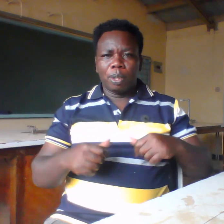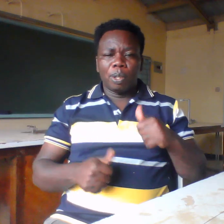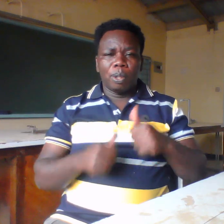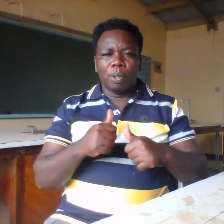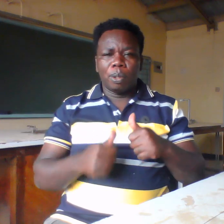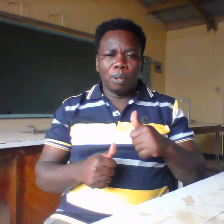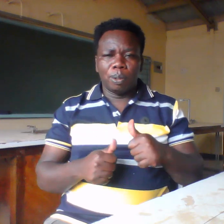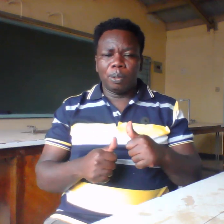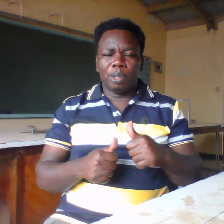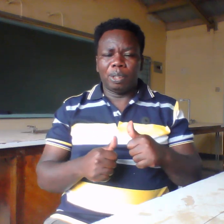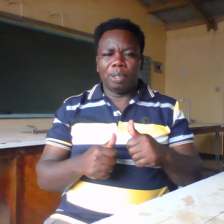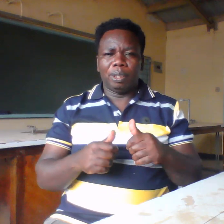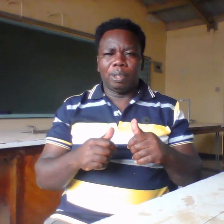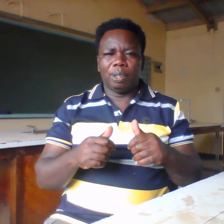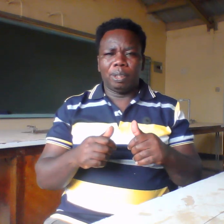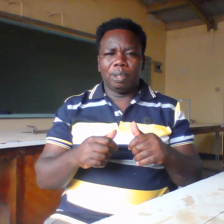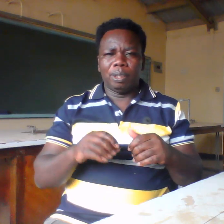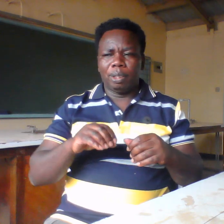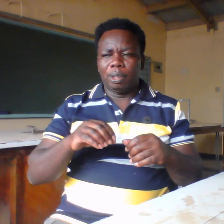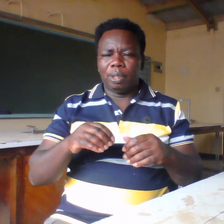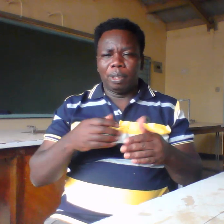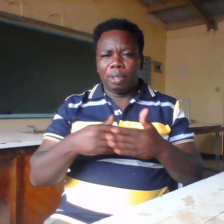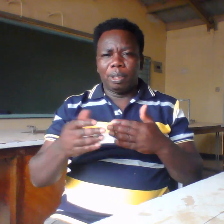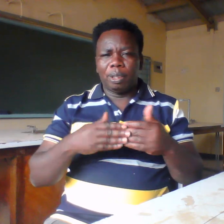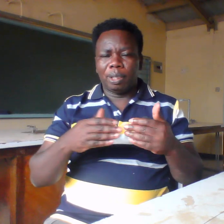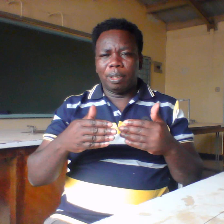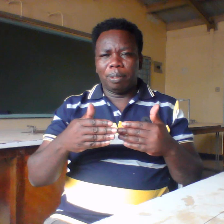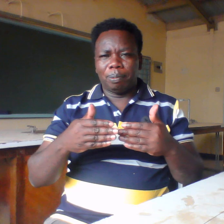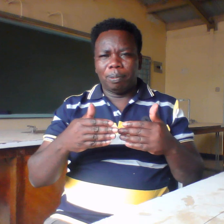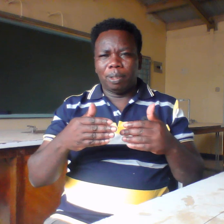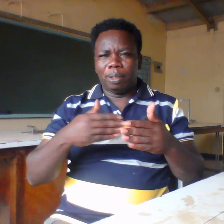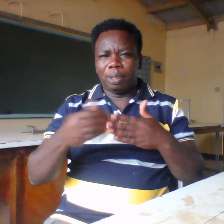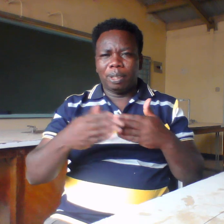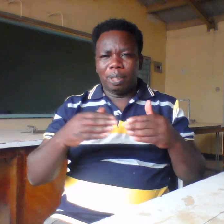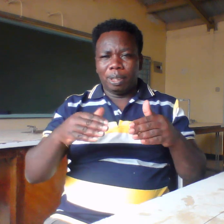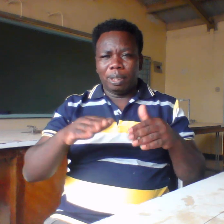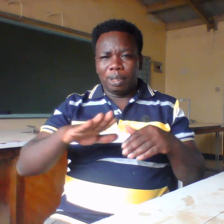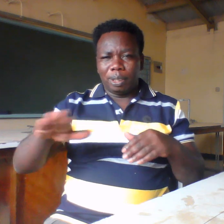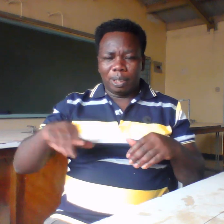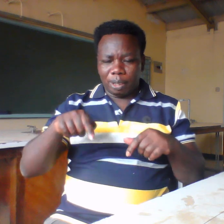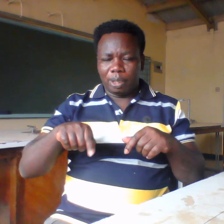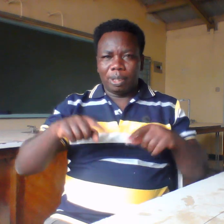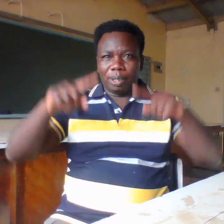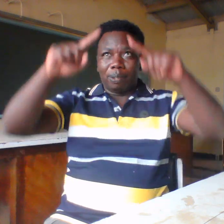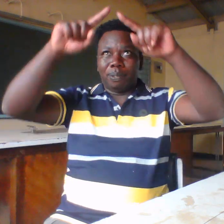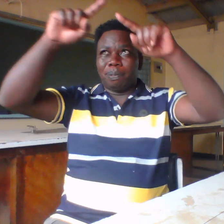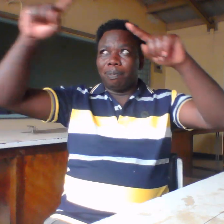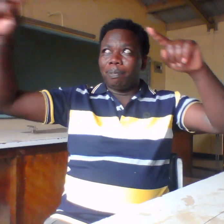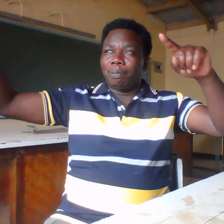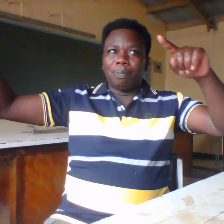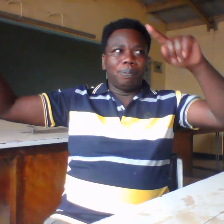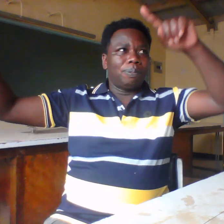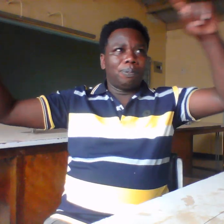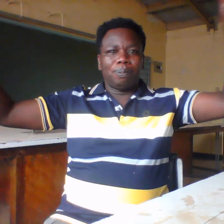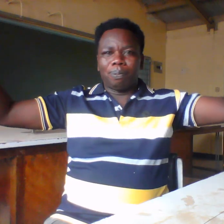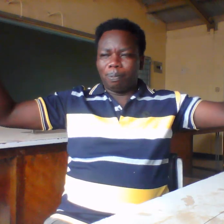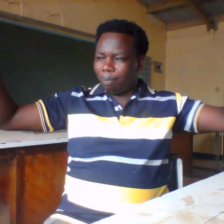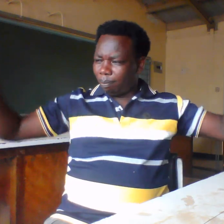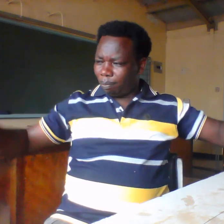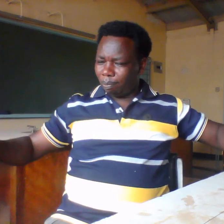signing area is up to that point to this point and to this point so i need to sign within that area